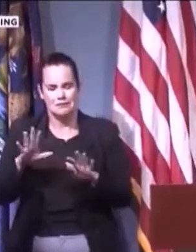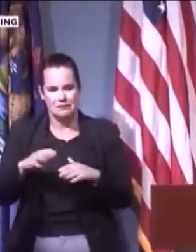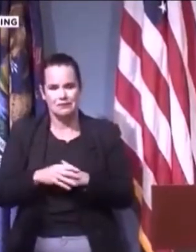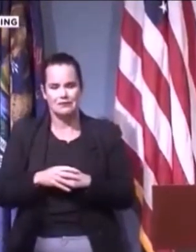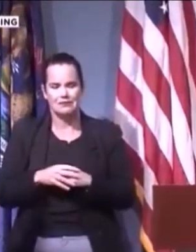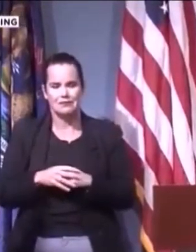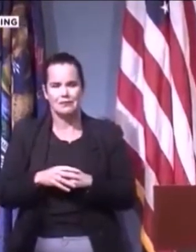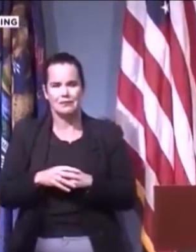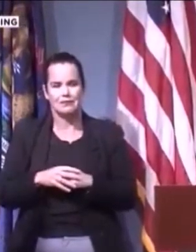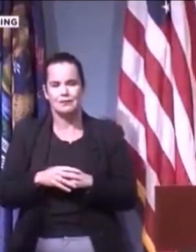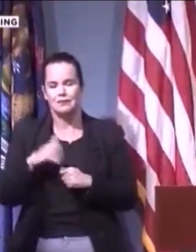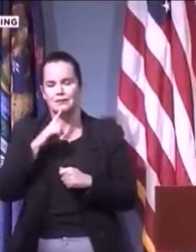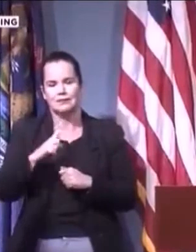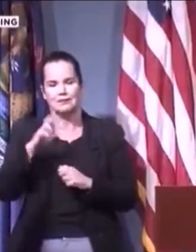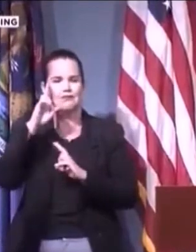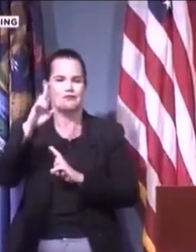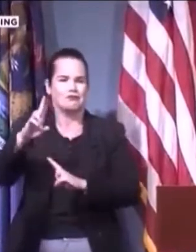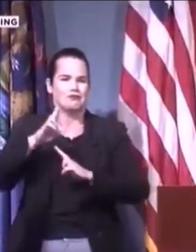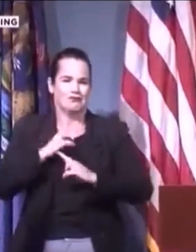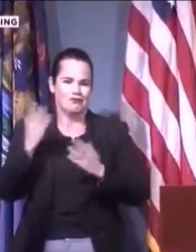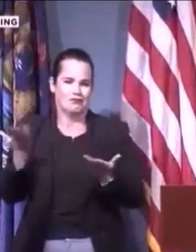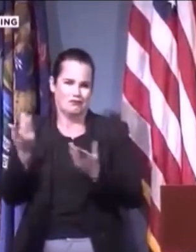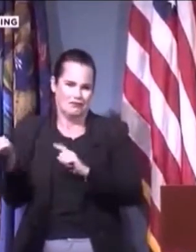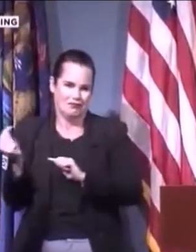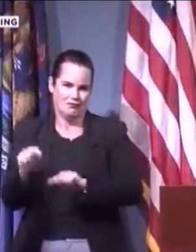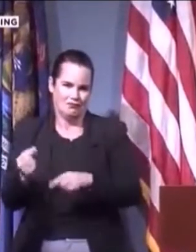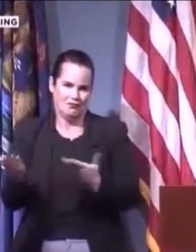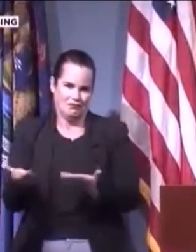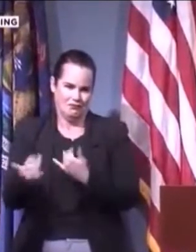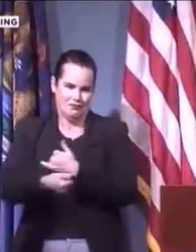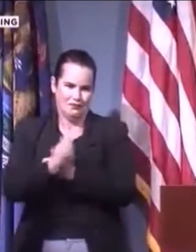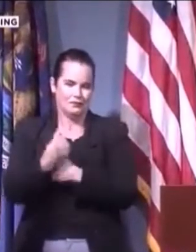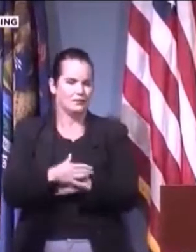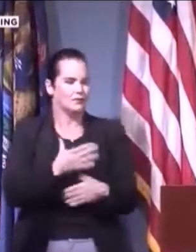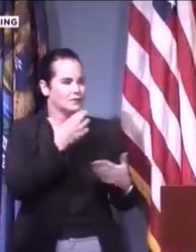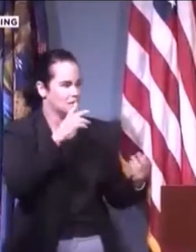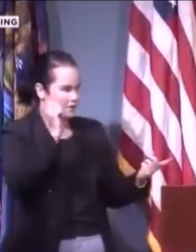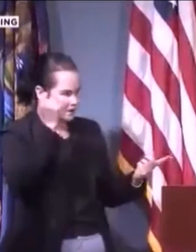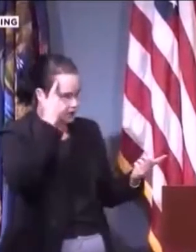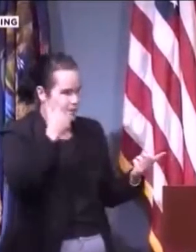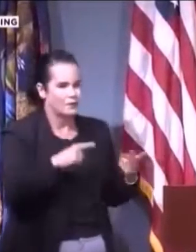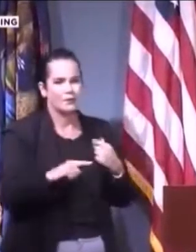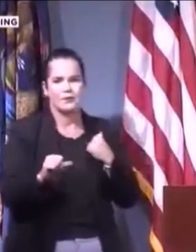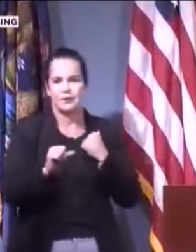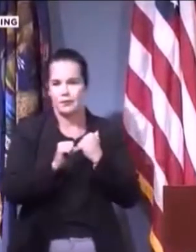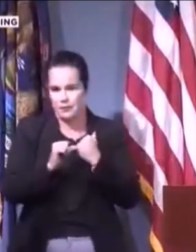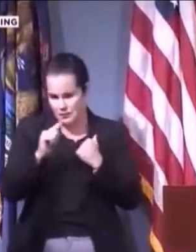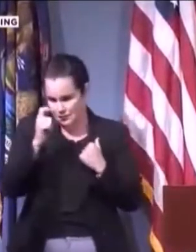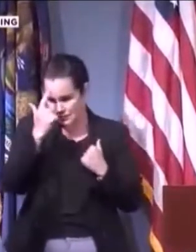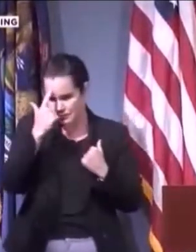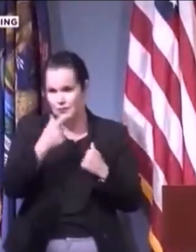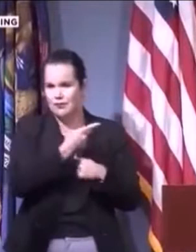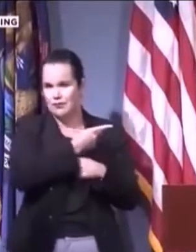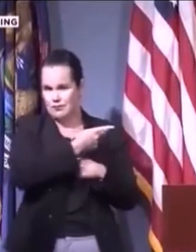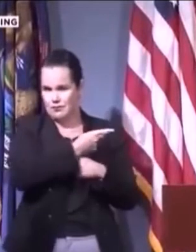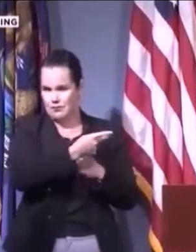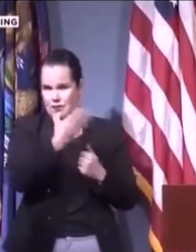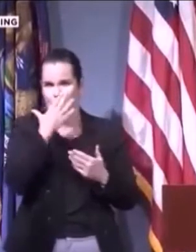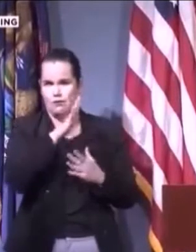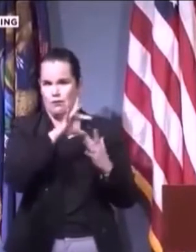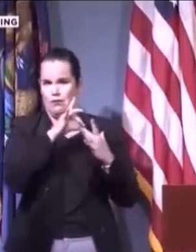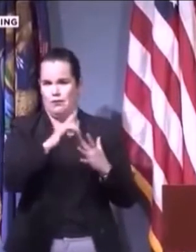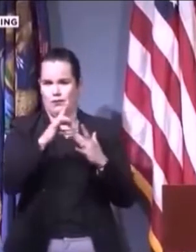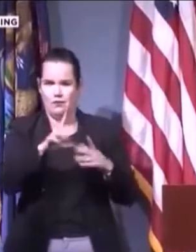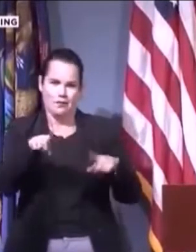she's saying that blacks are being turned away from COVID-19 testing because of racism. Blacks, uh, let's see. Uh,